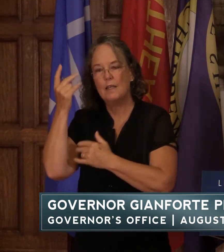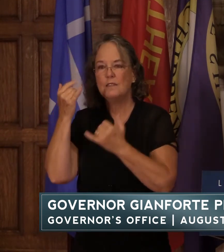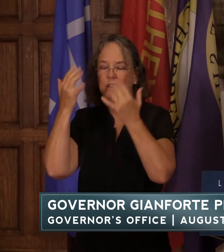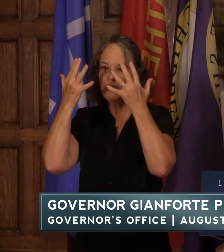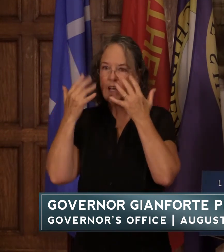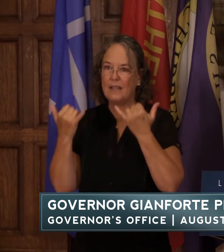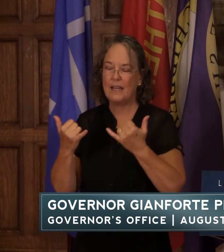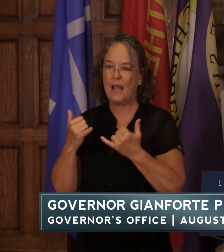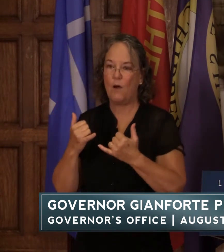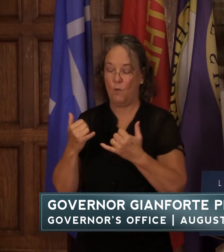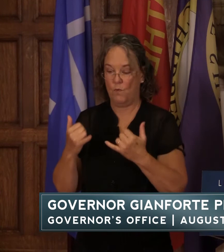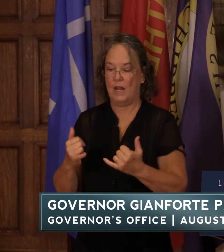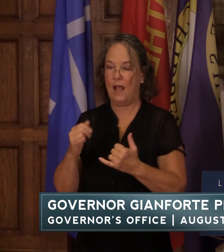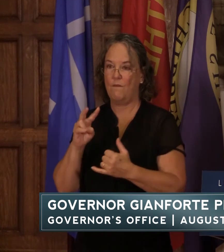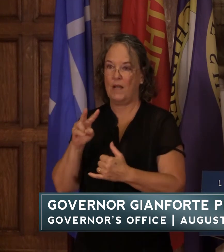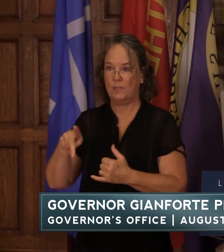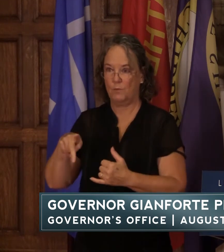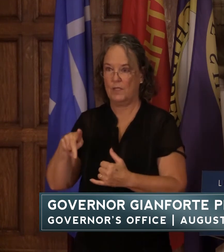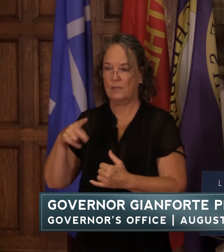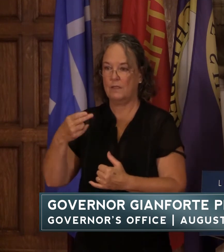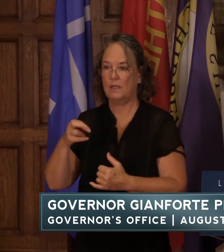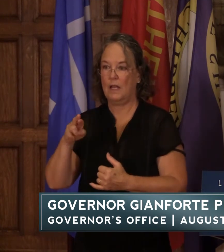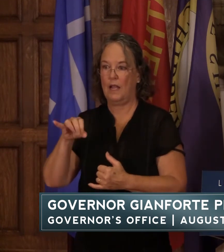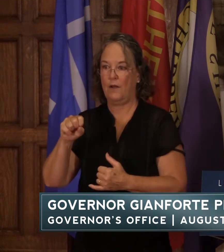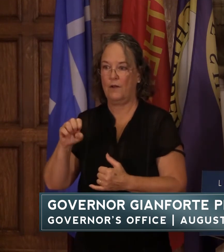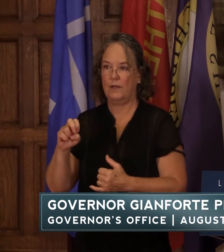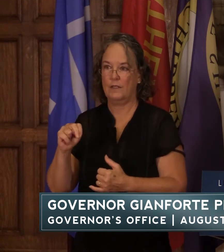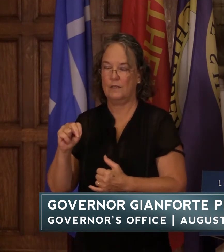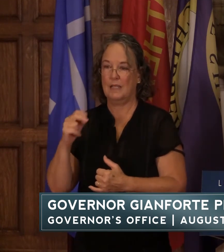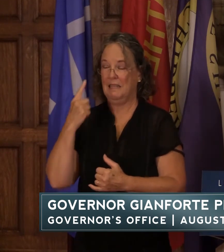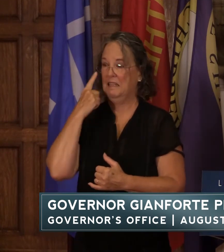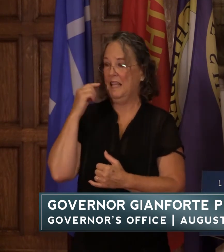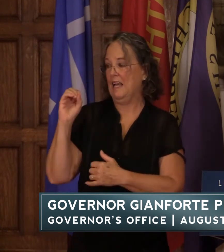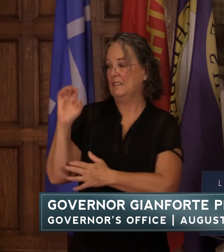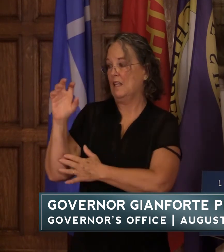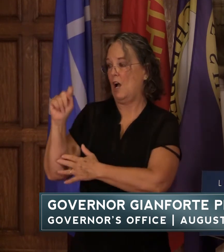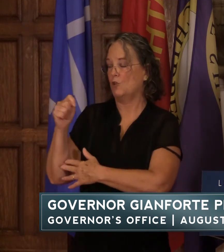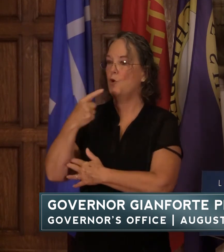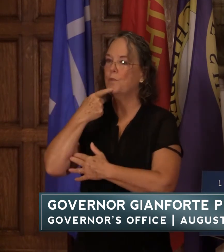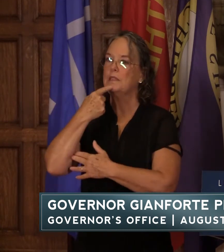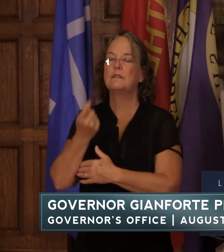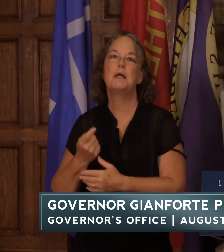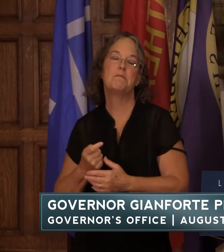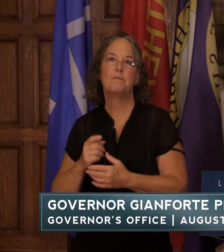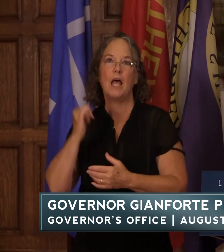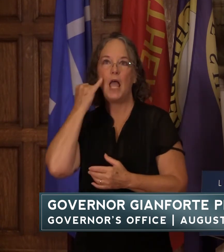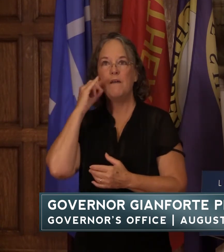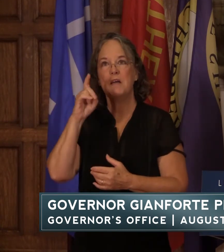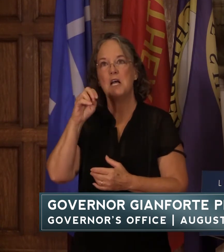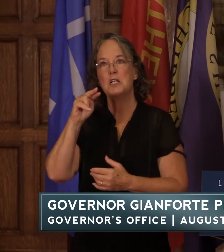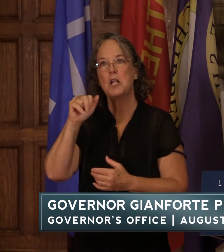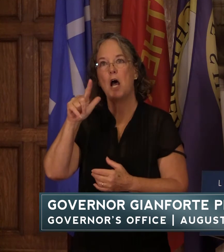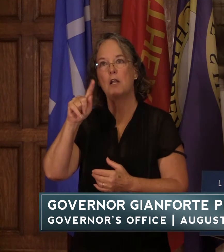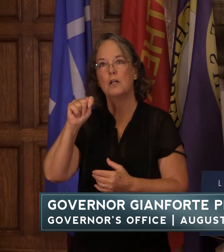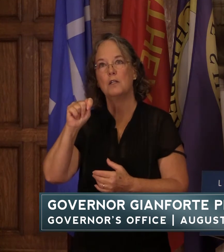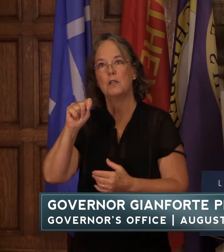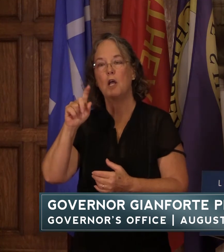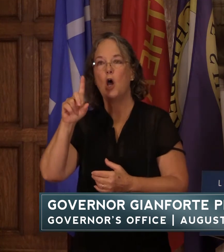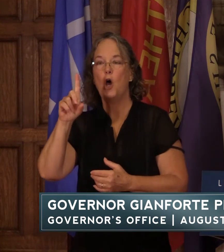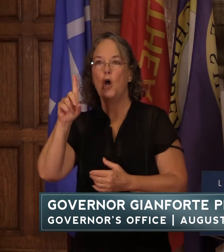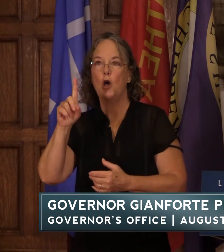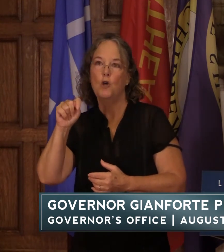vice president harris last october said of vaccines quote if donald trump tells us we should take it